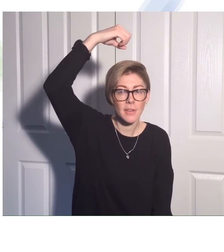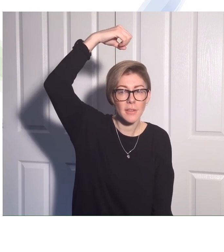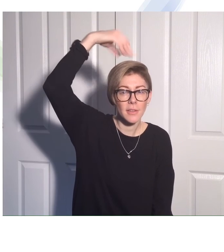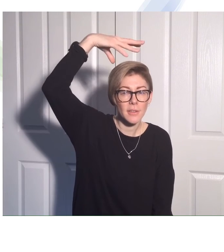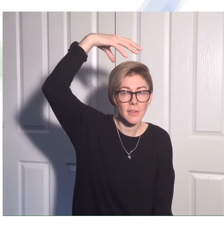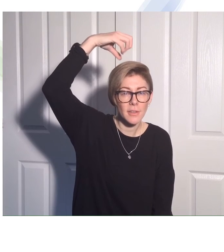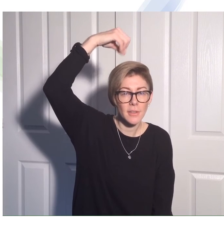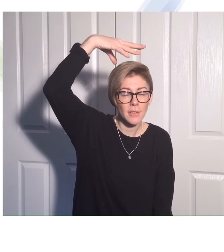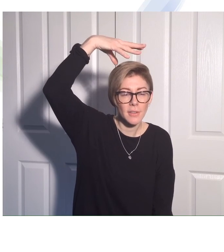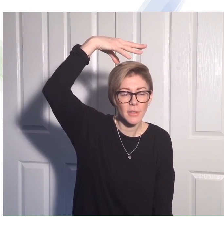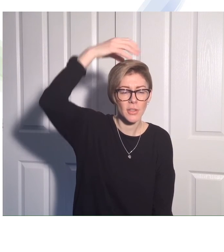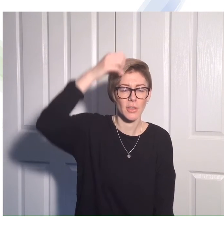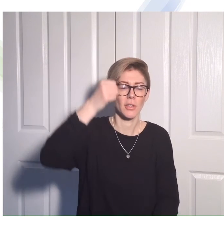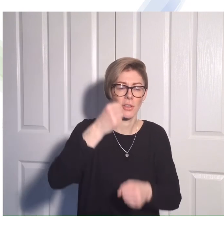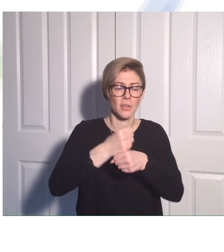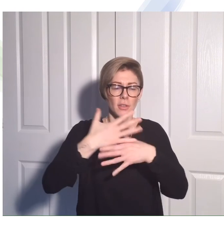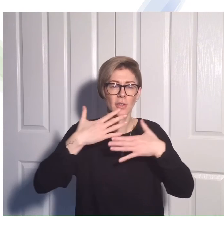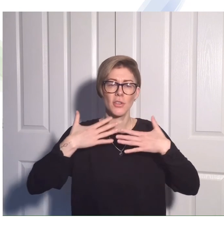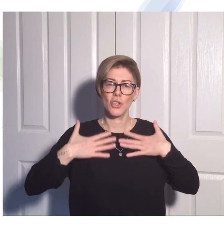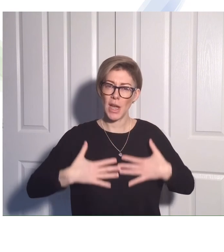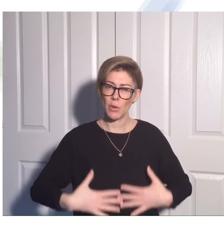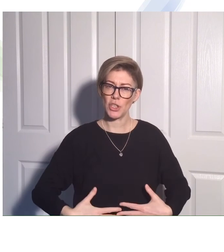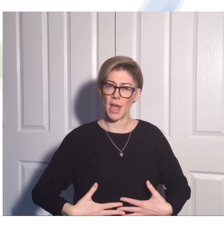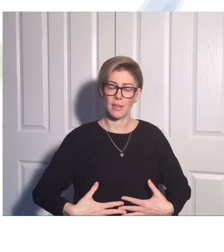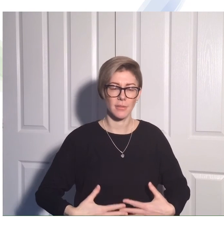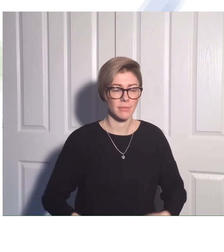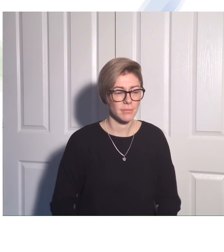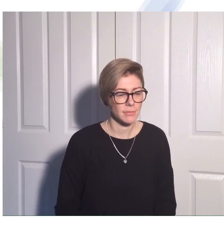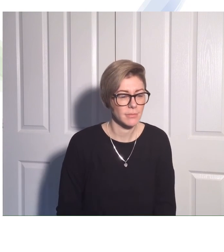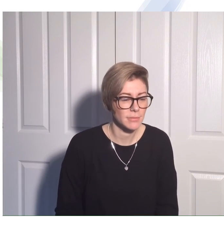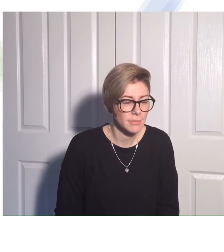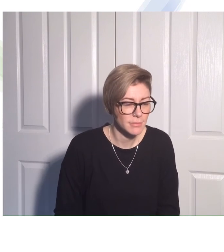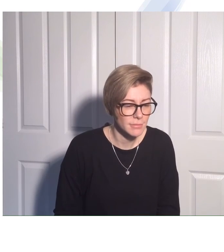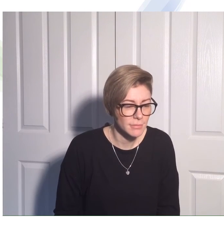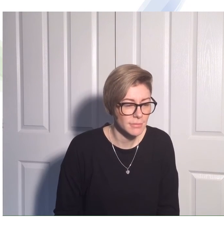shower gel.